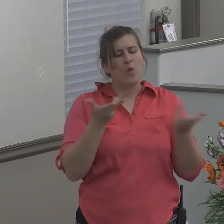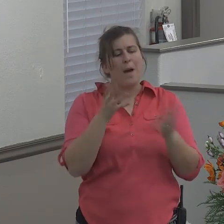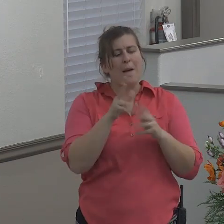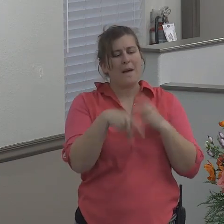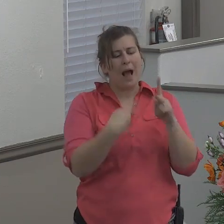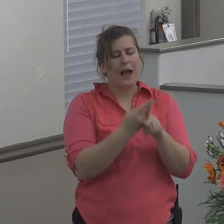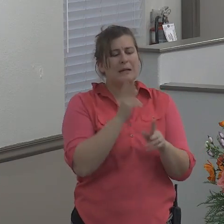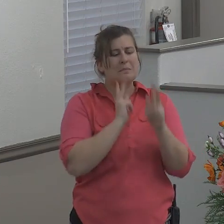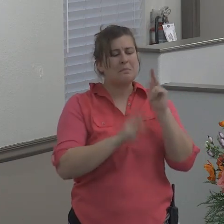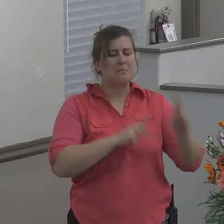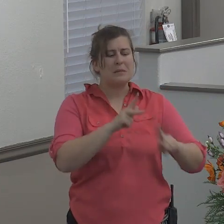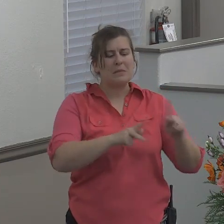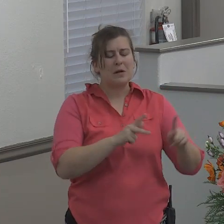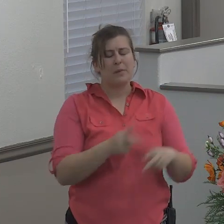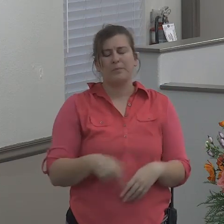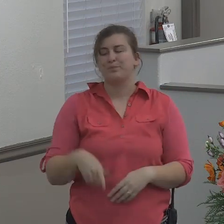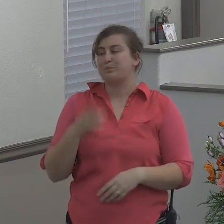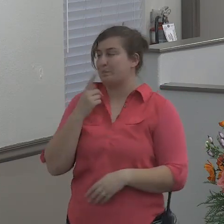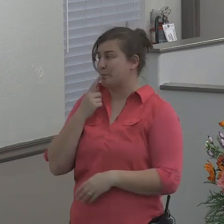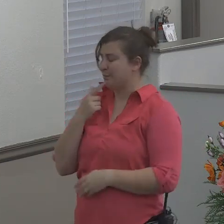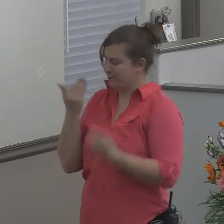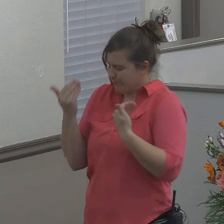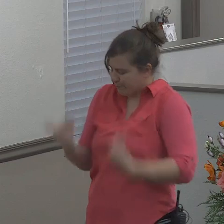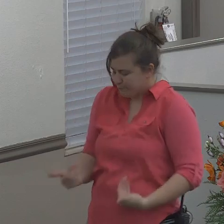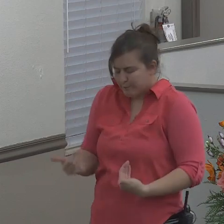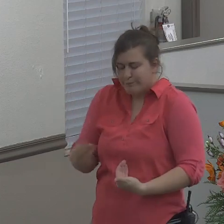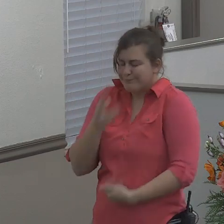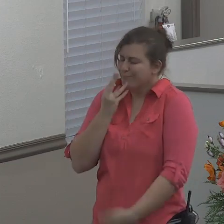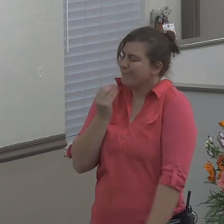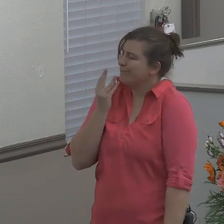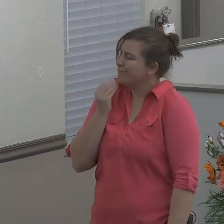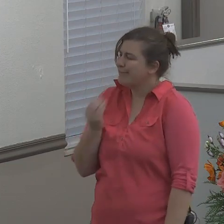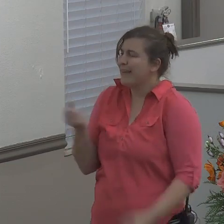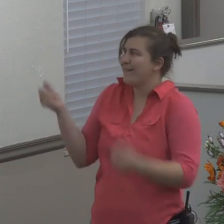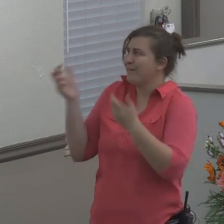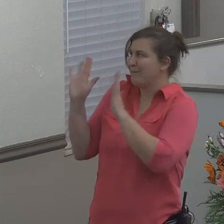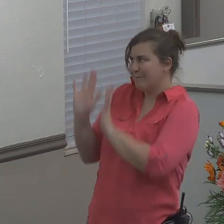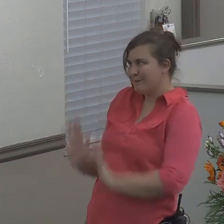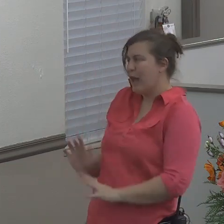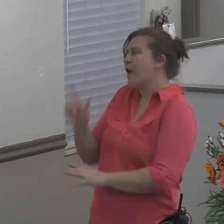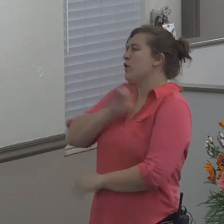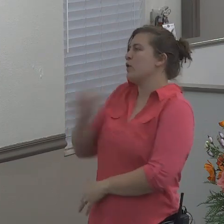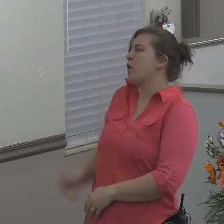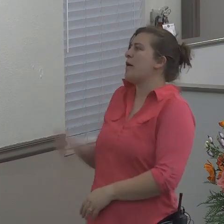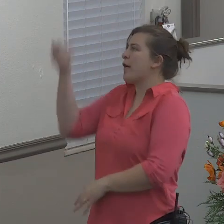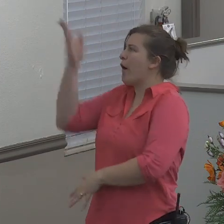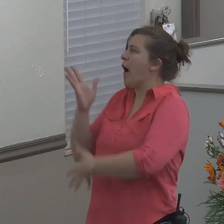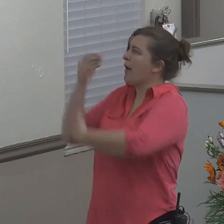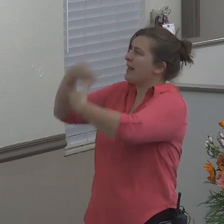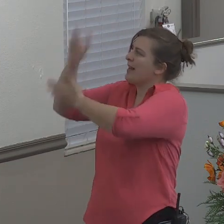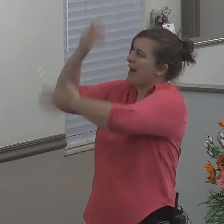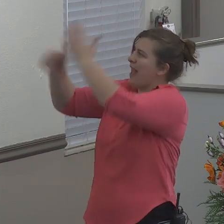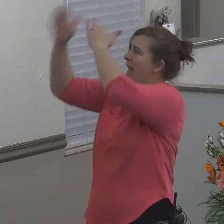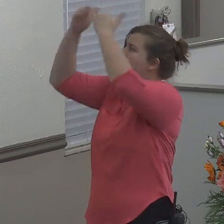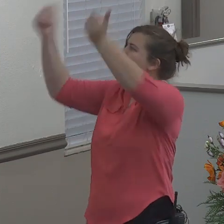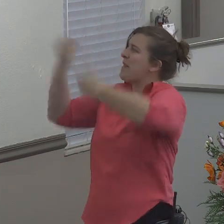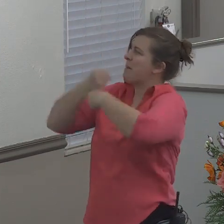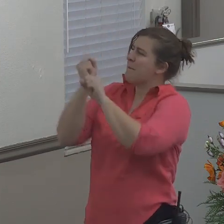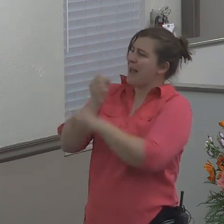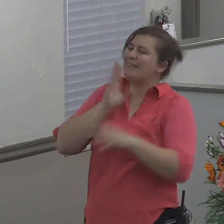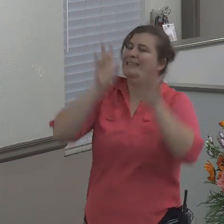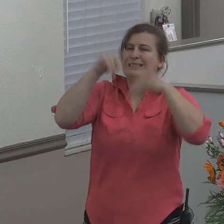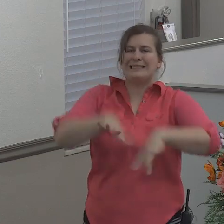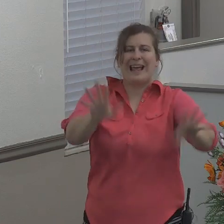And he said unto them, I am an Hebrew, and I fear the Lord, the God of heaven, which hath made the sea and the dry